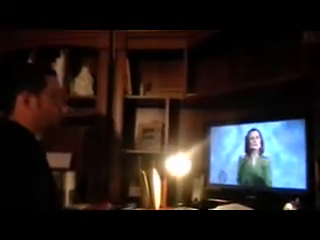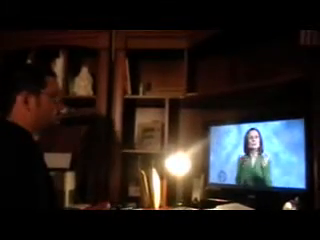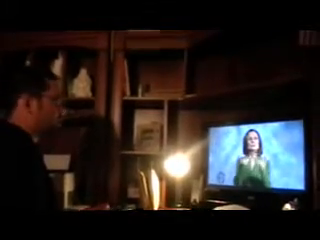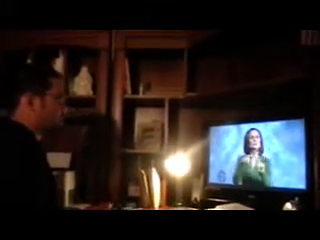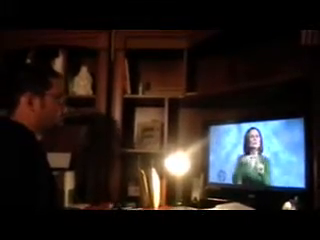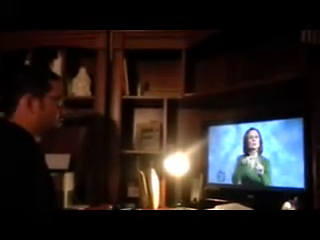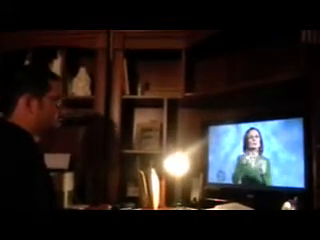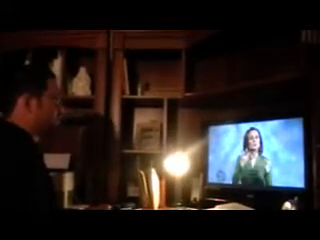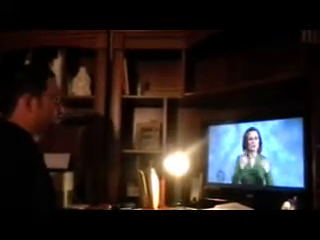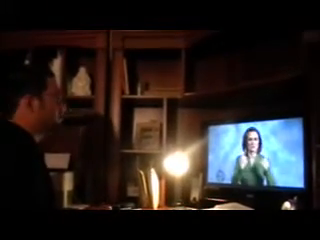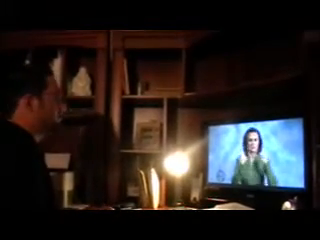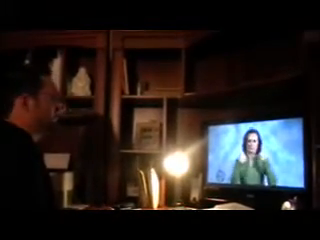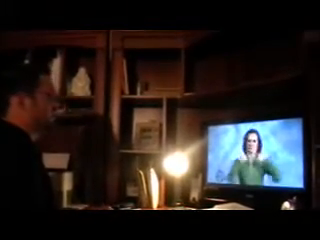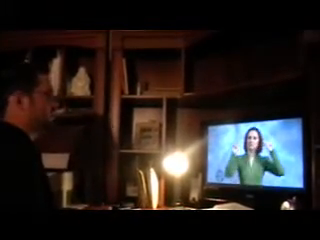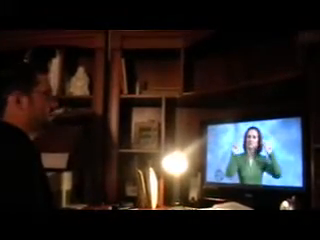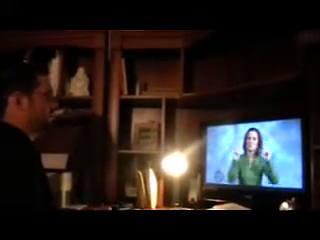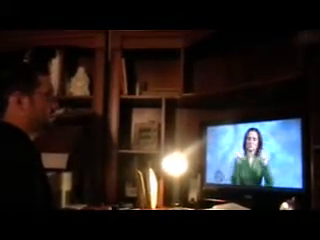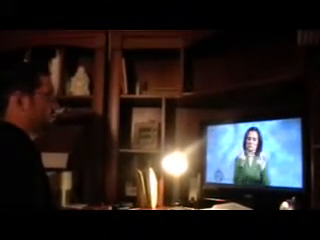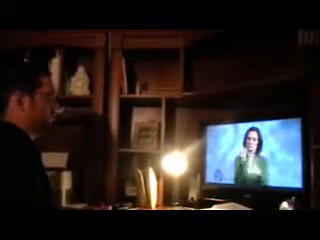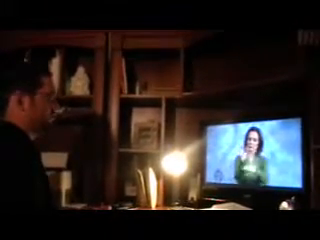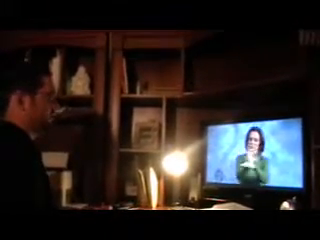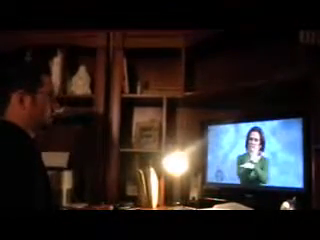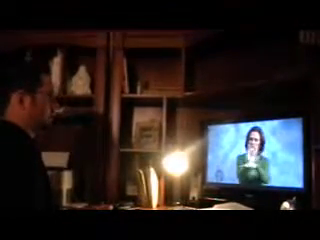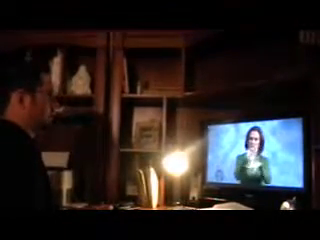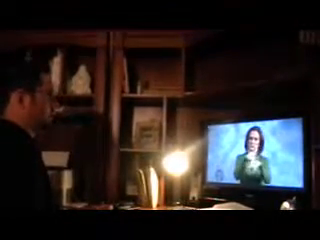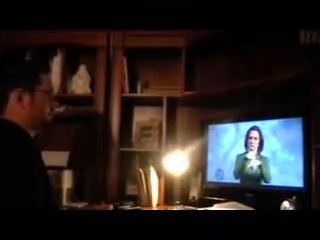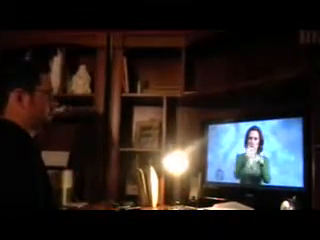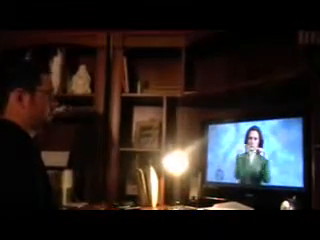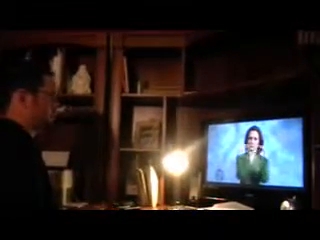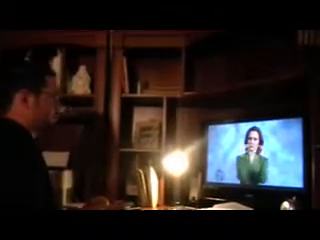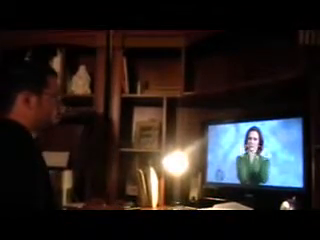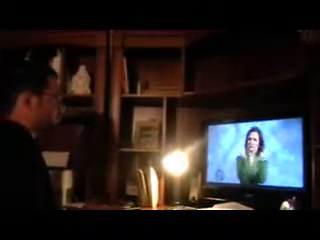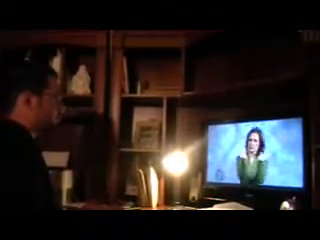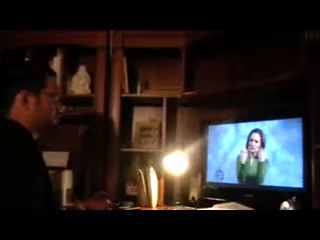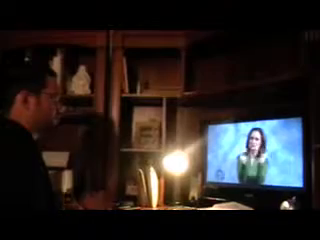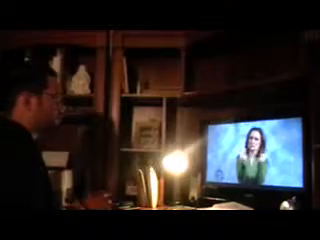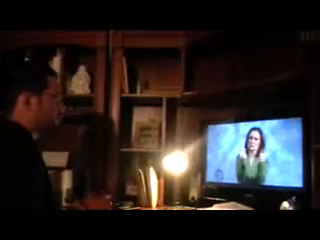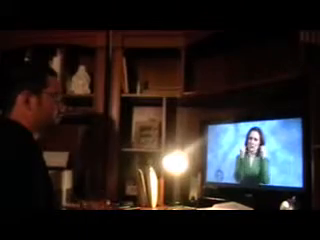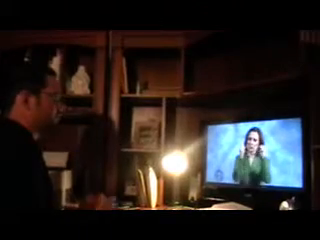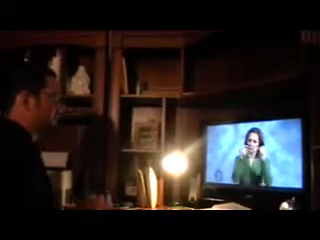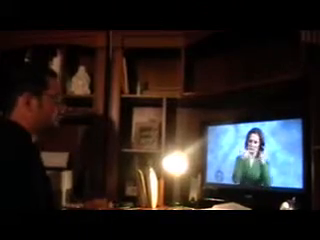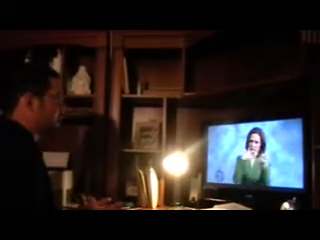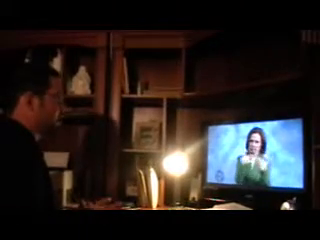of relay services. Think, you know, it's successful for functions, equivalency with sign language,